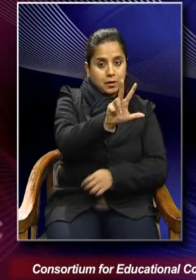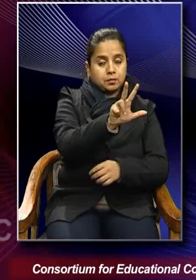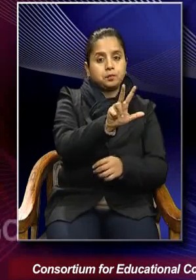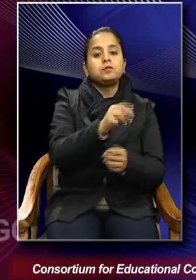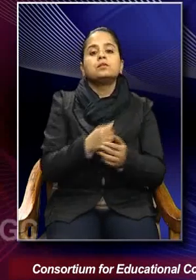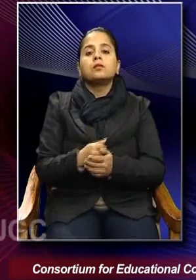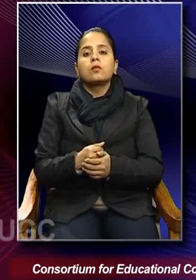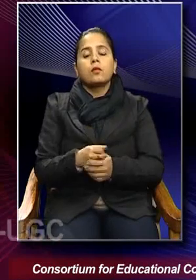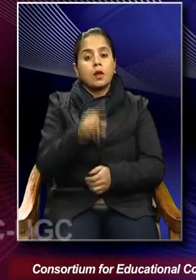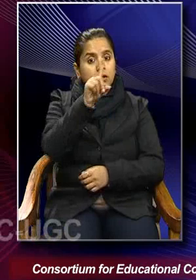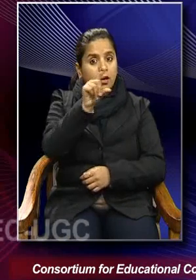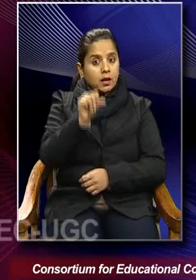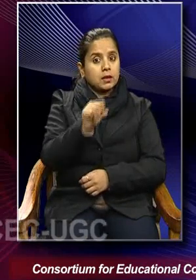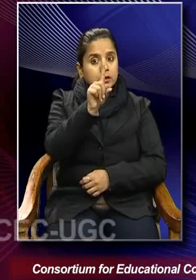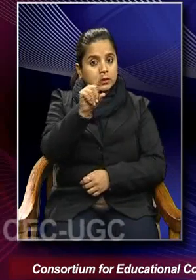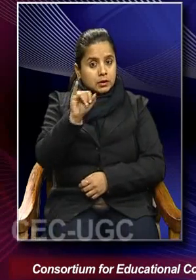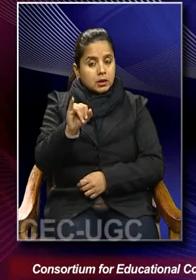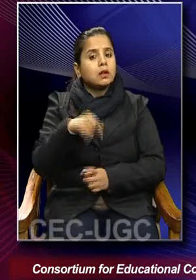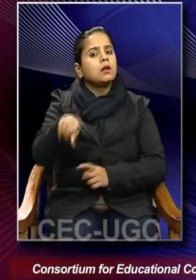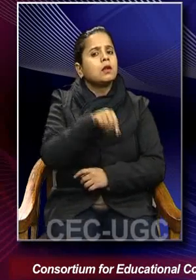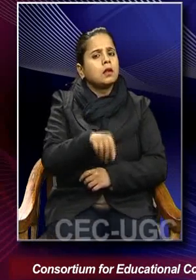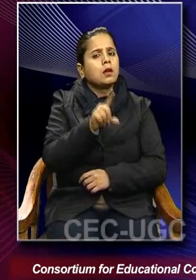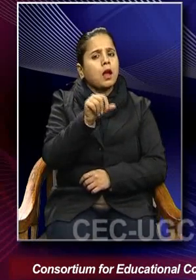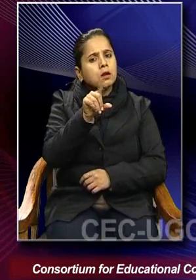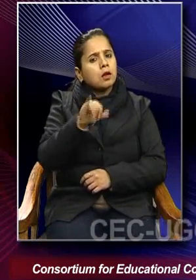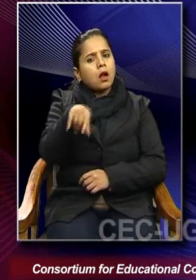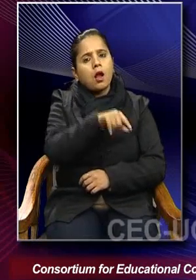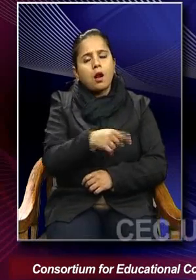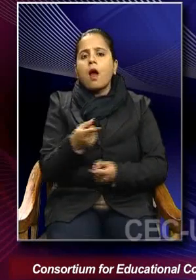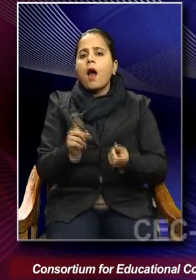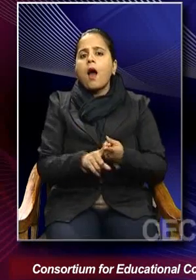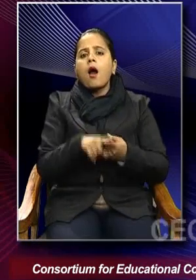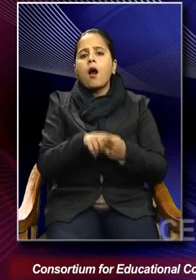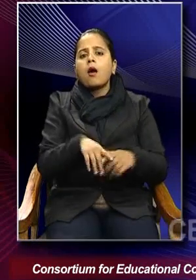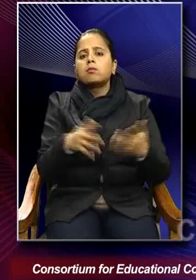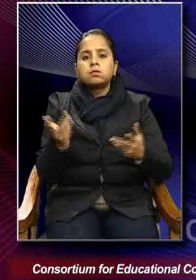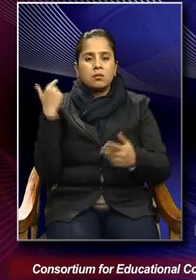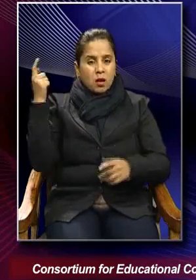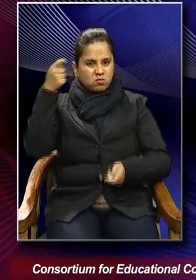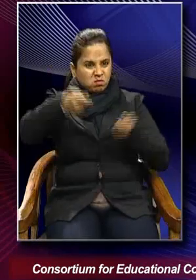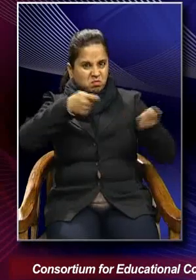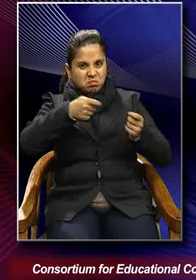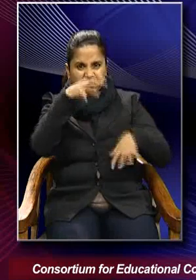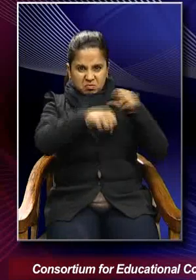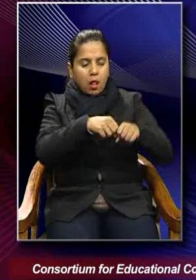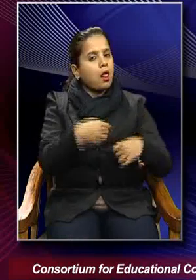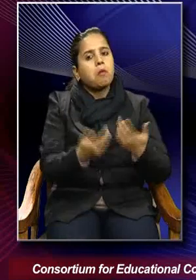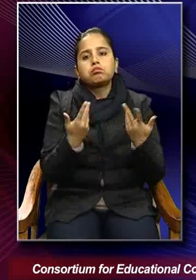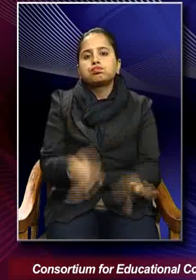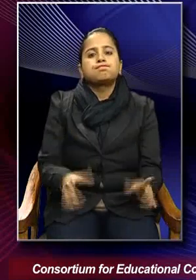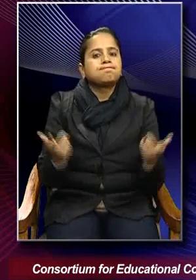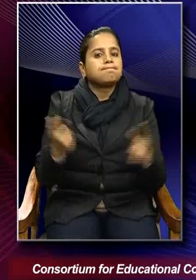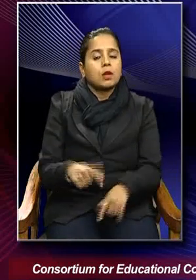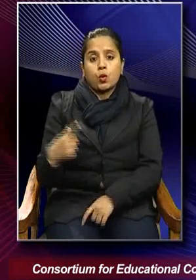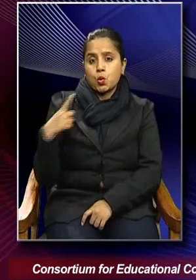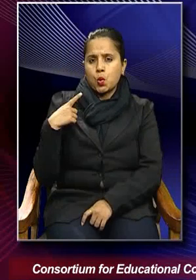then 16 of these 28 had succumbed to dictatorship. Leaders, leaders possessing